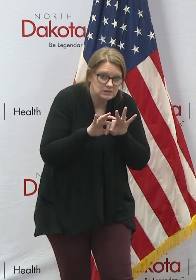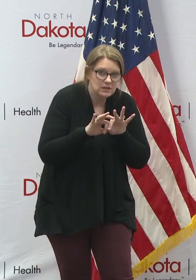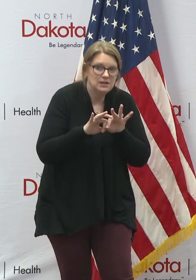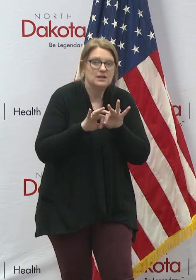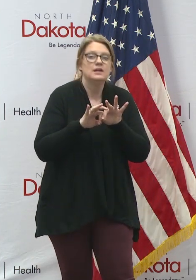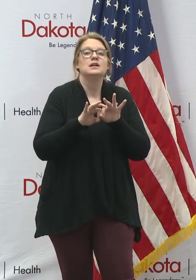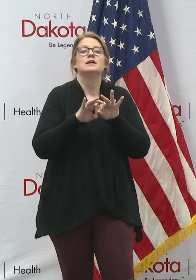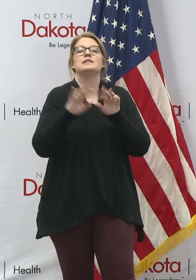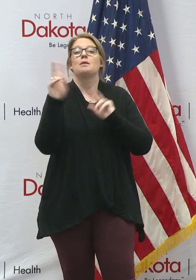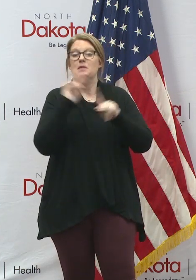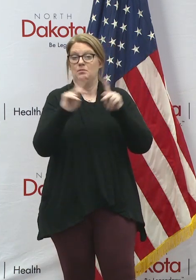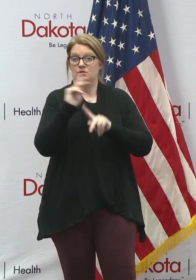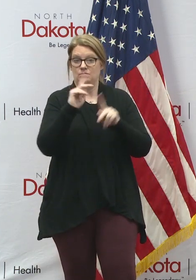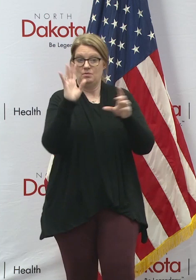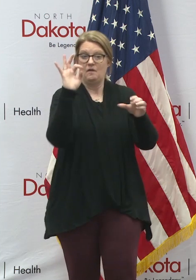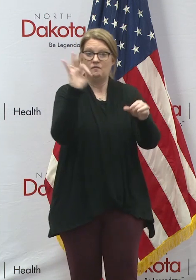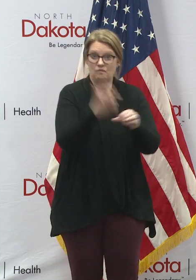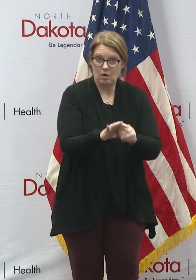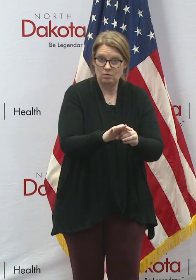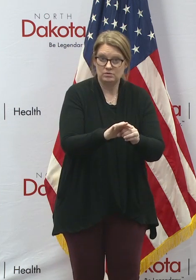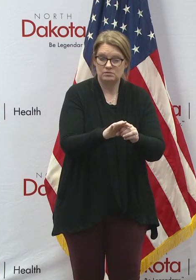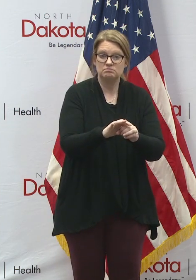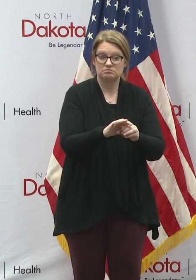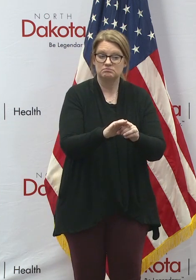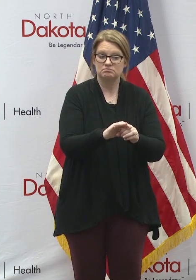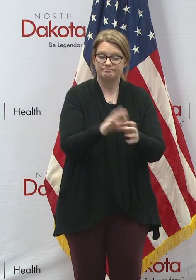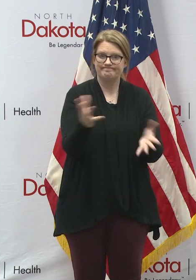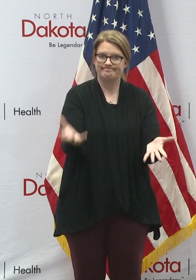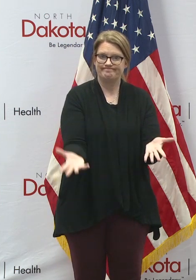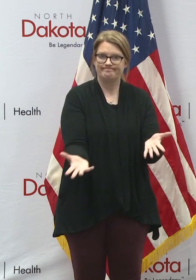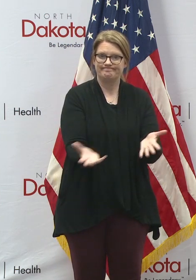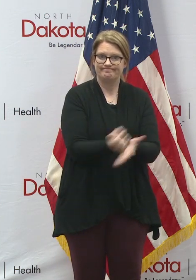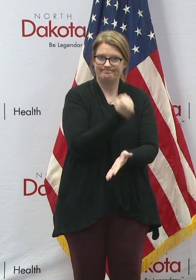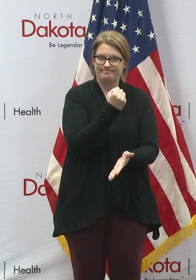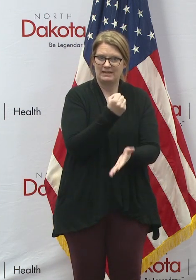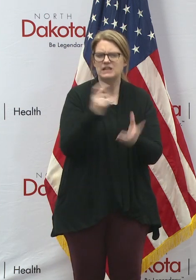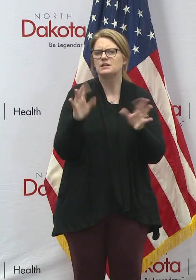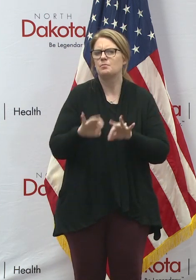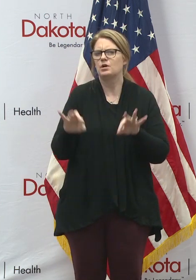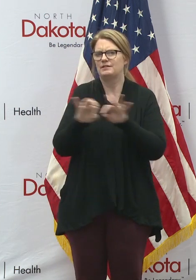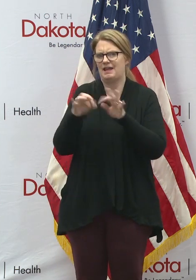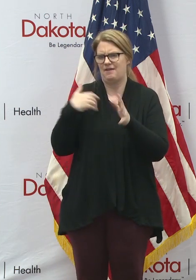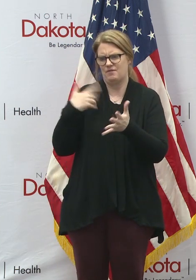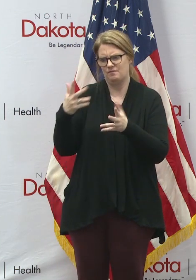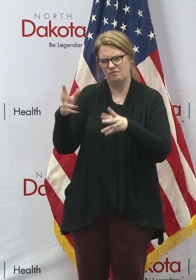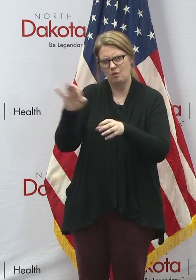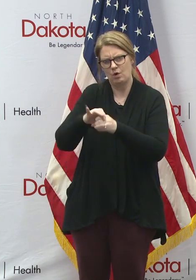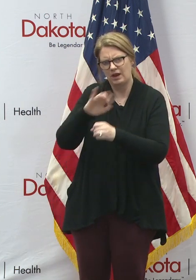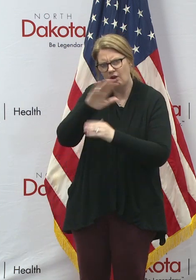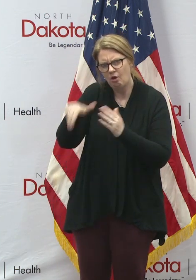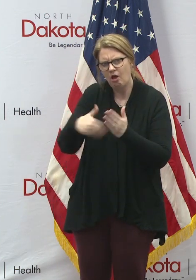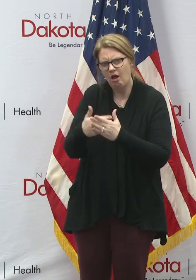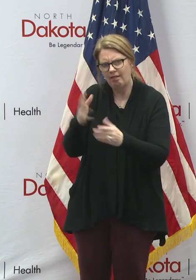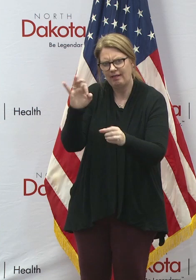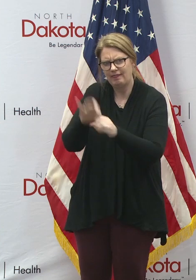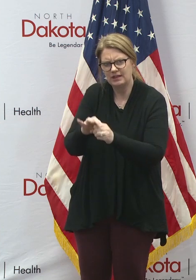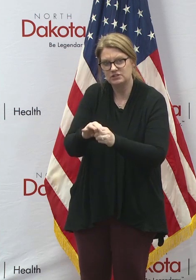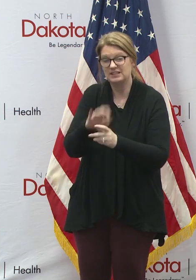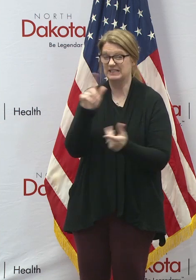opportunity to vote in every election, and particularly the June election.